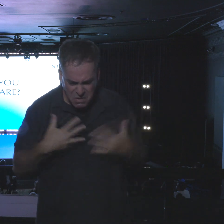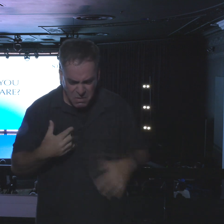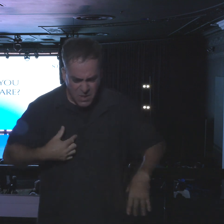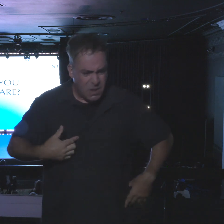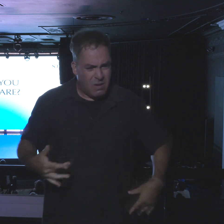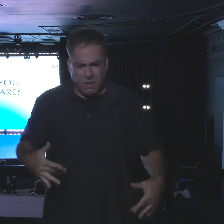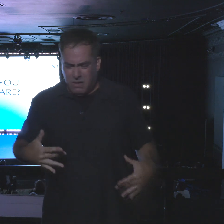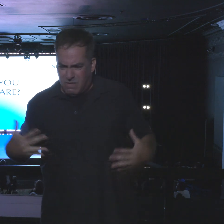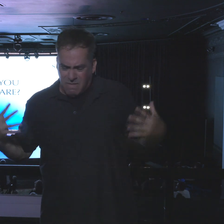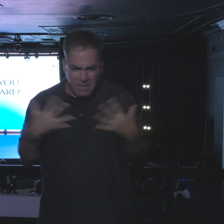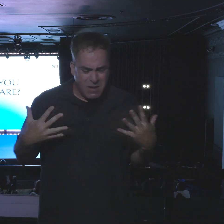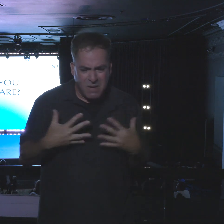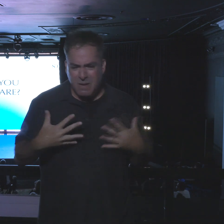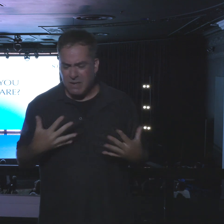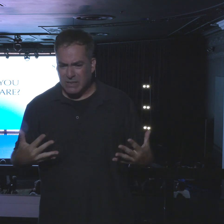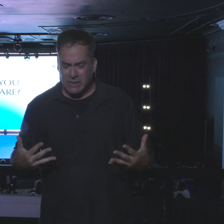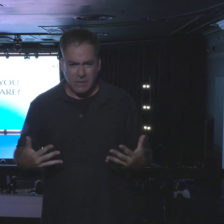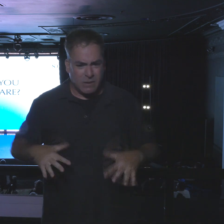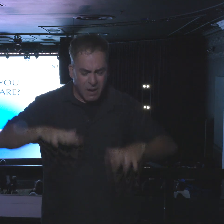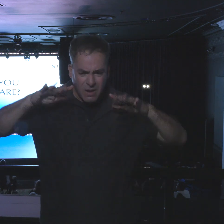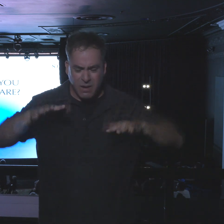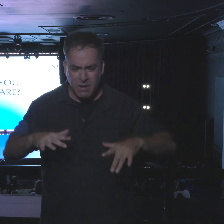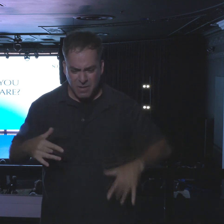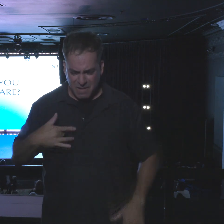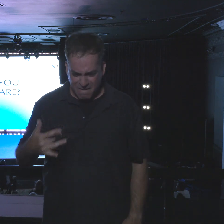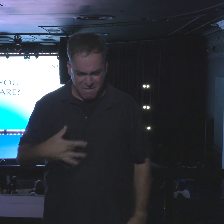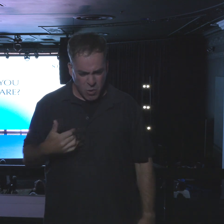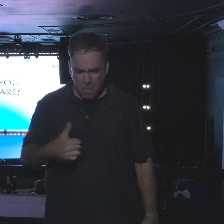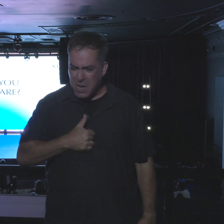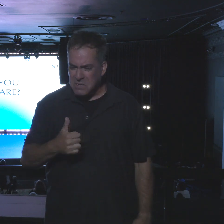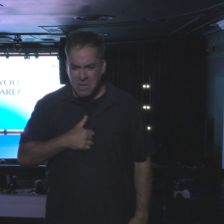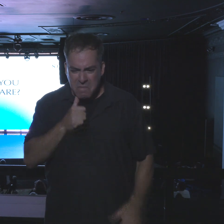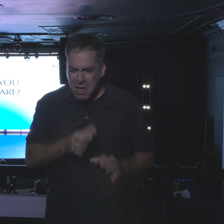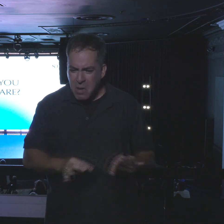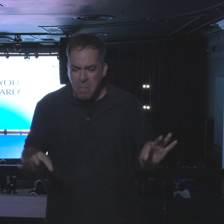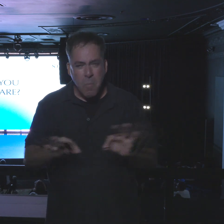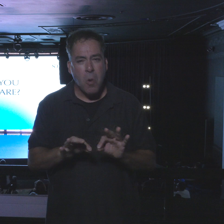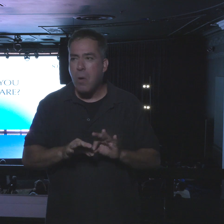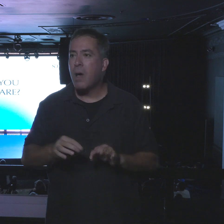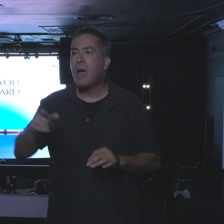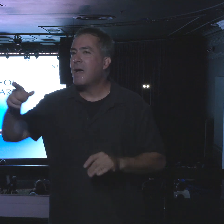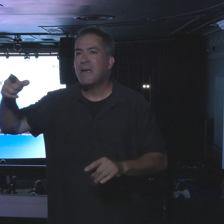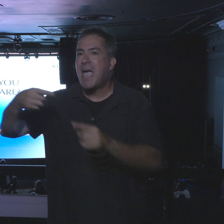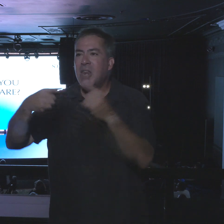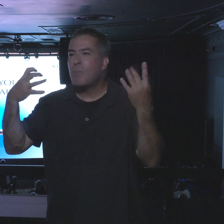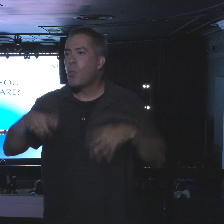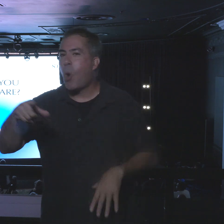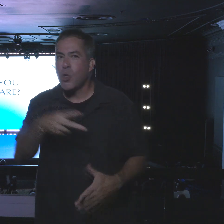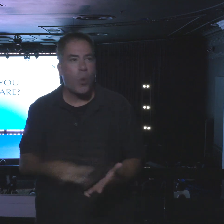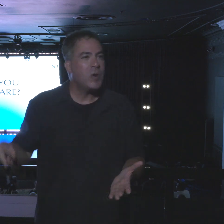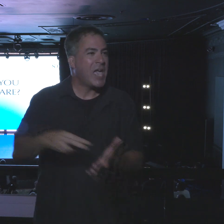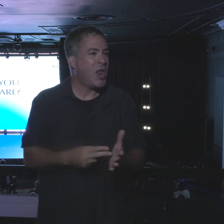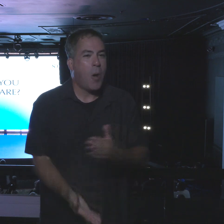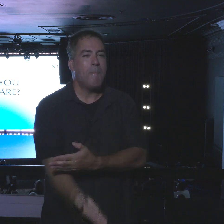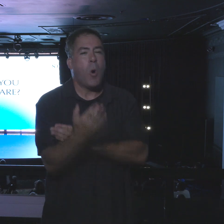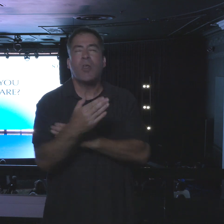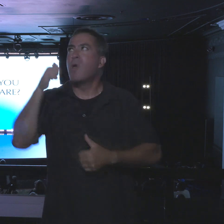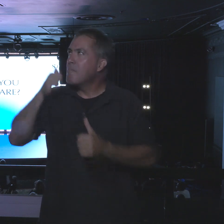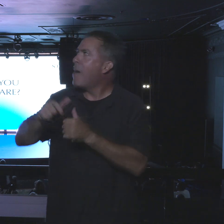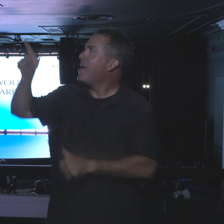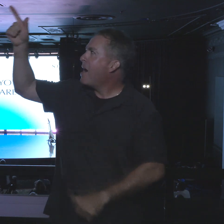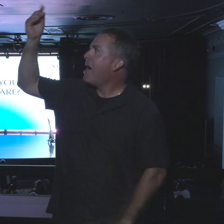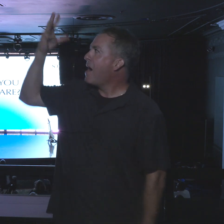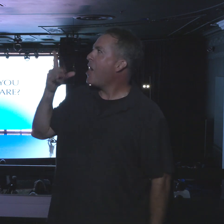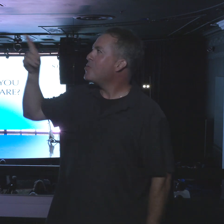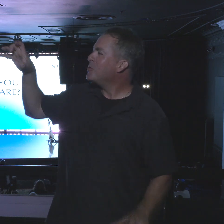anxiousness, low self-esteem, because he doesn't want you to get up in the morning and remember what God